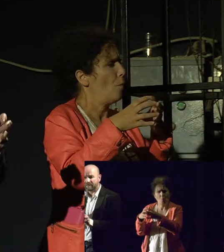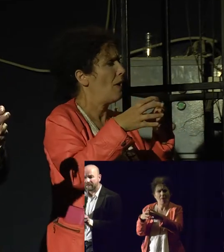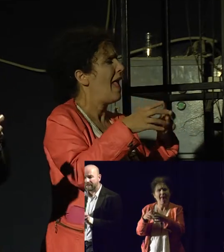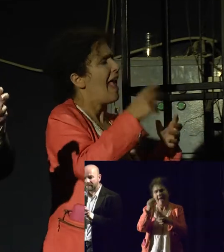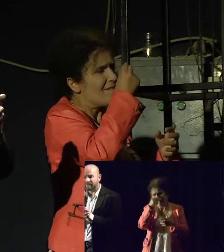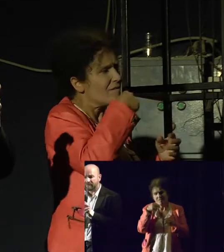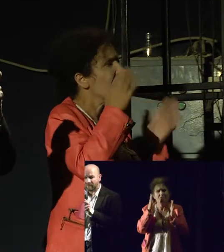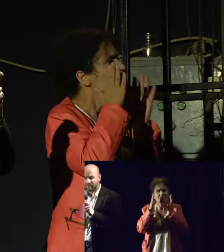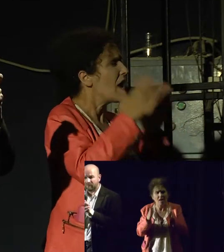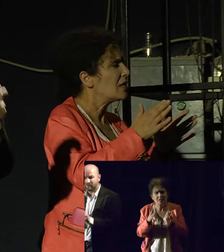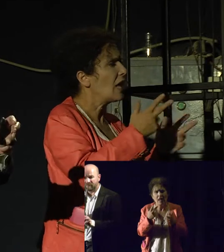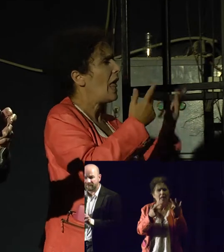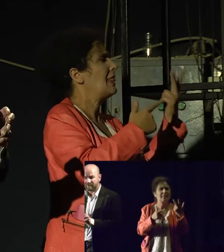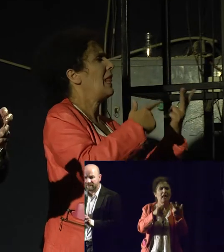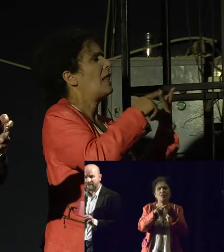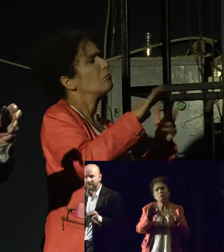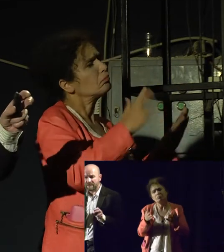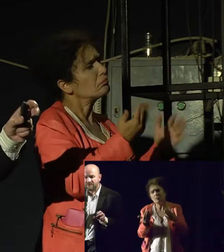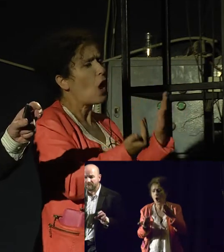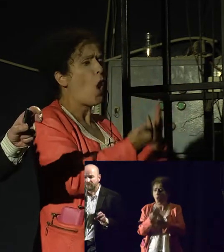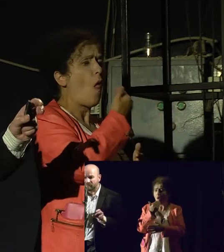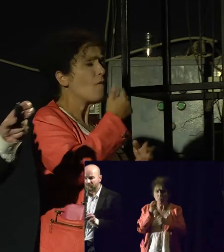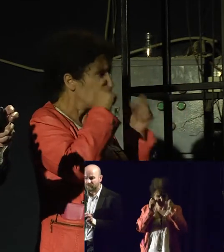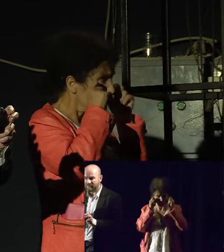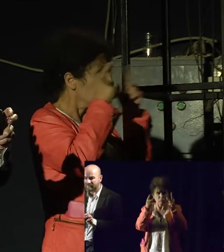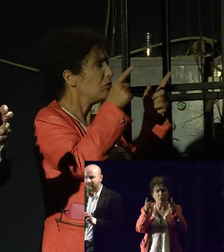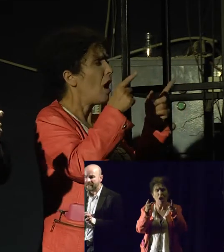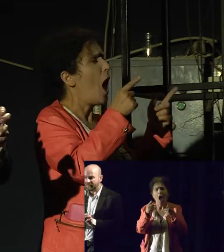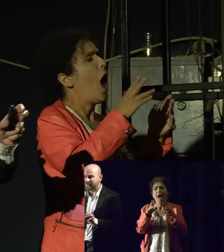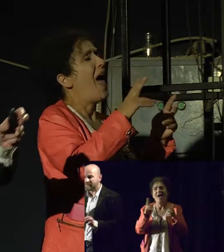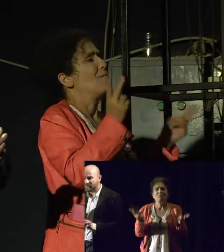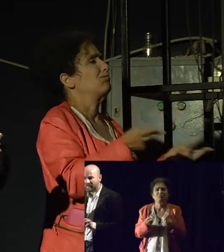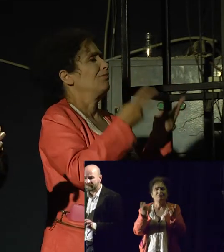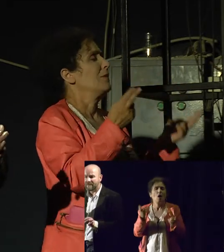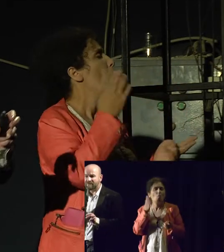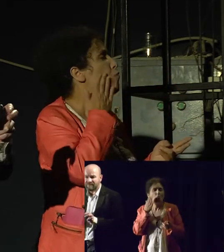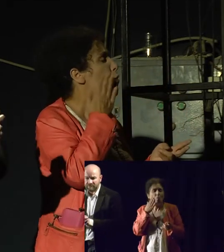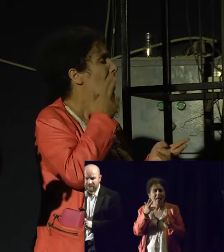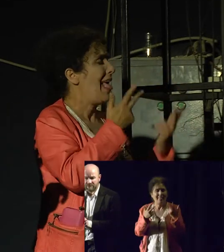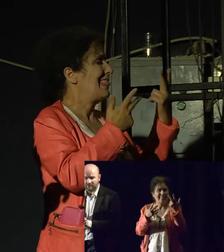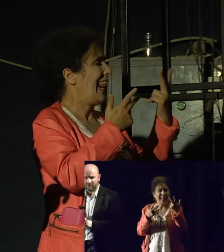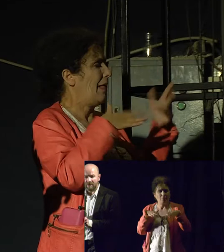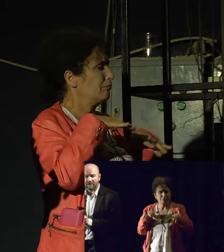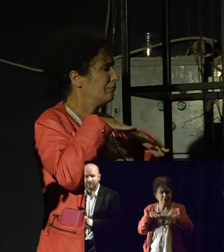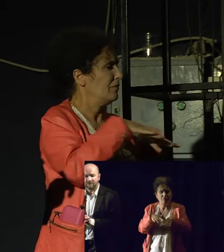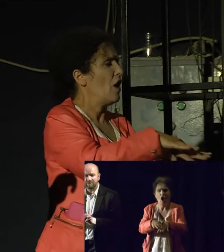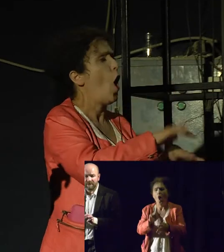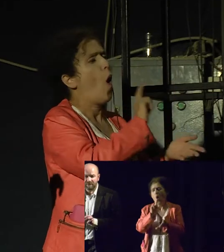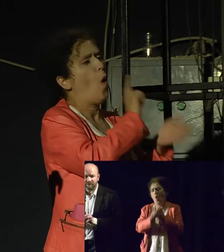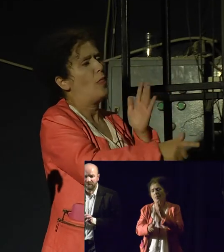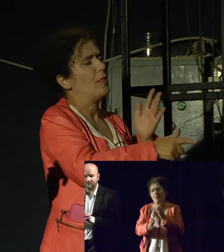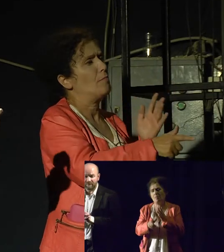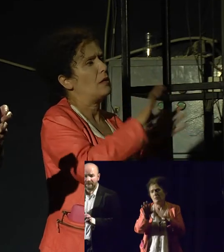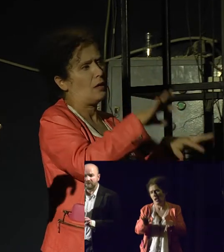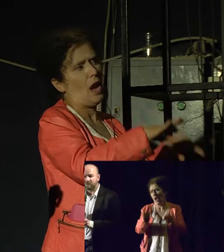phenomenon, and that is of the populists. Now each of these three movements have in some ways found each other, are able to